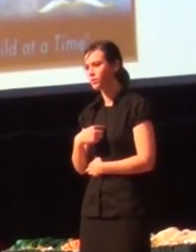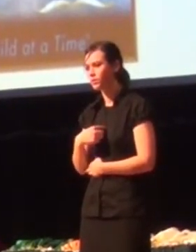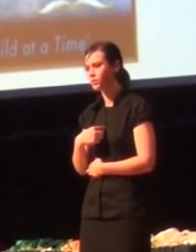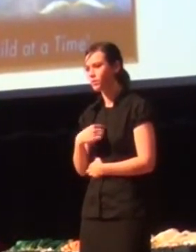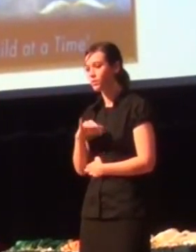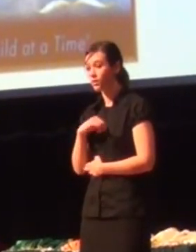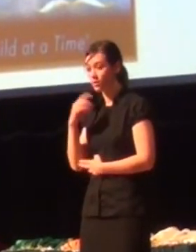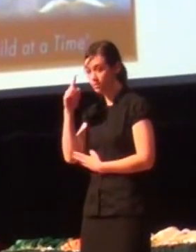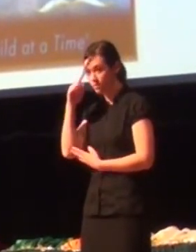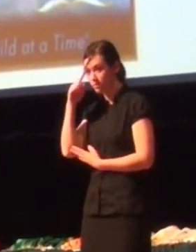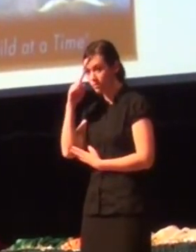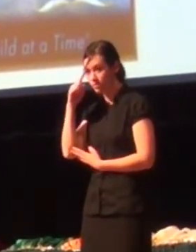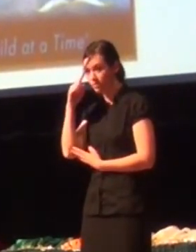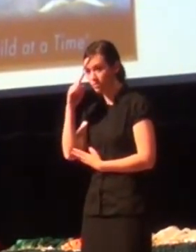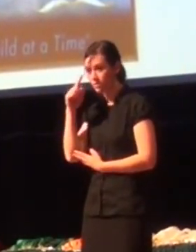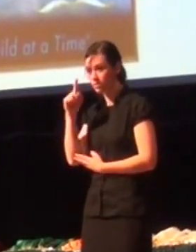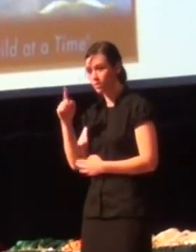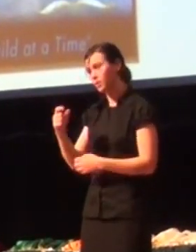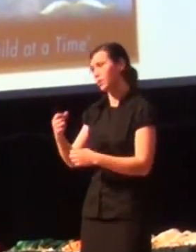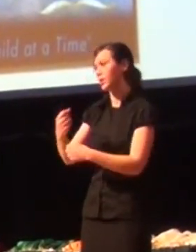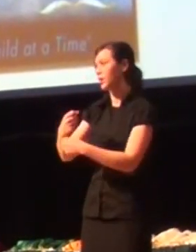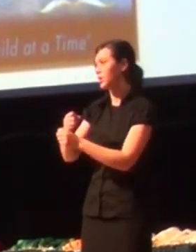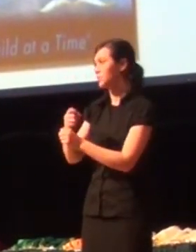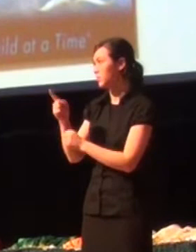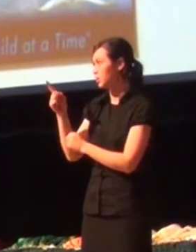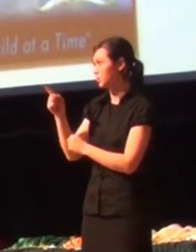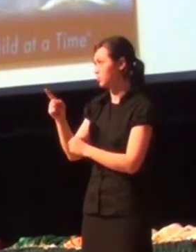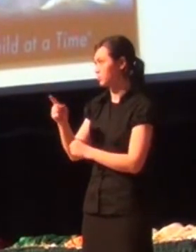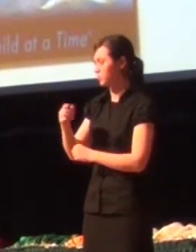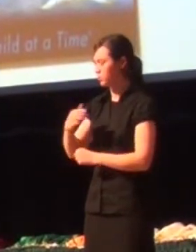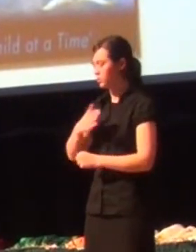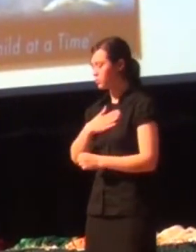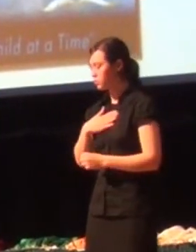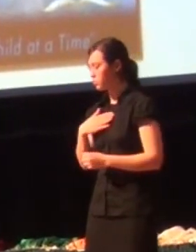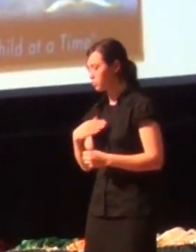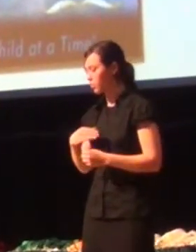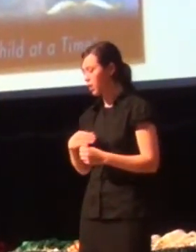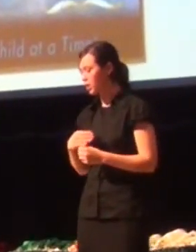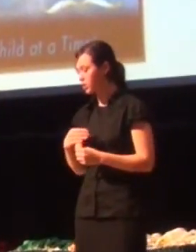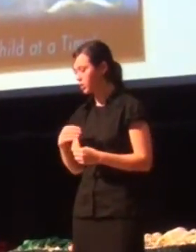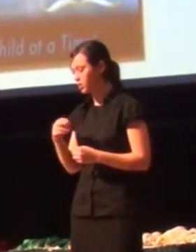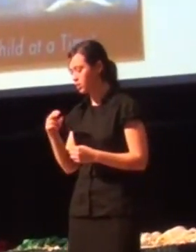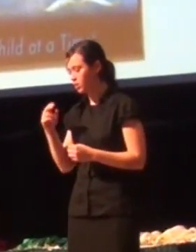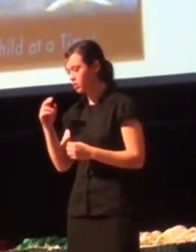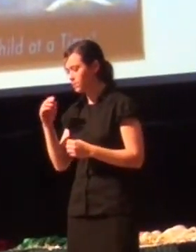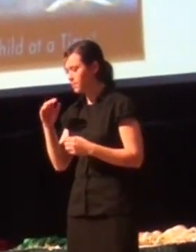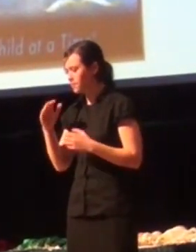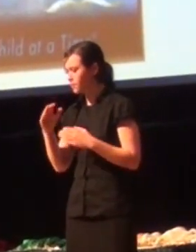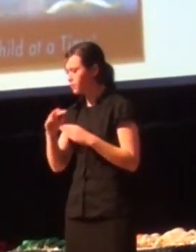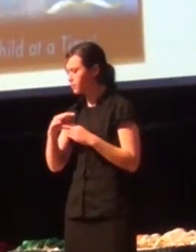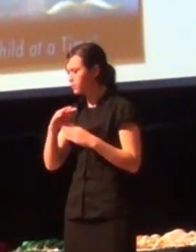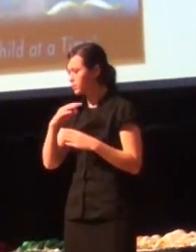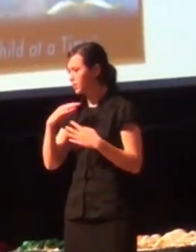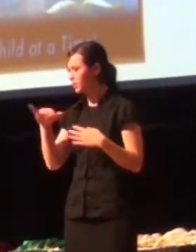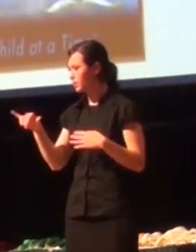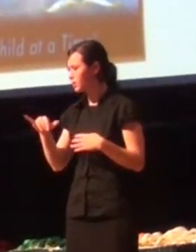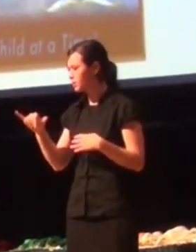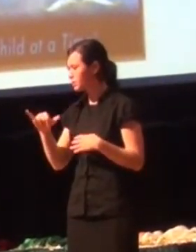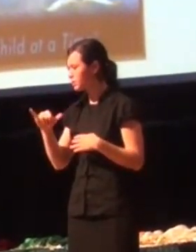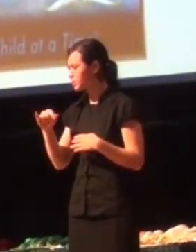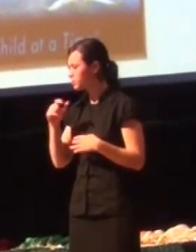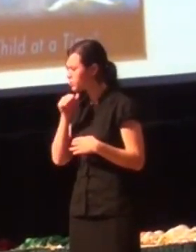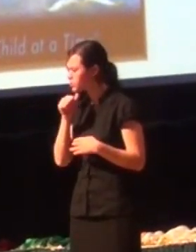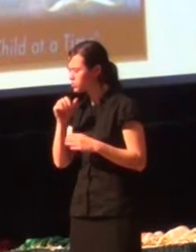I think that I made you in my image. And there's nothing that you could do, or that you could say,